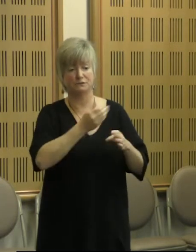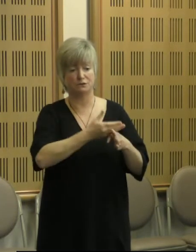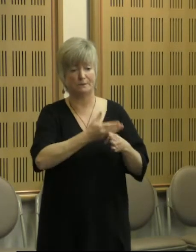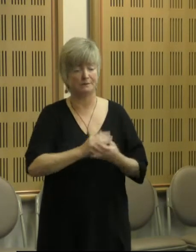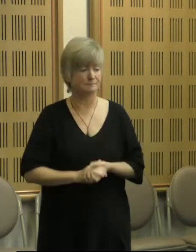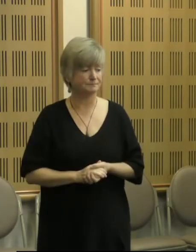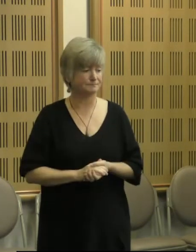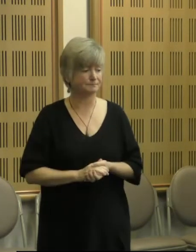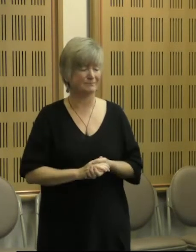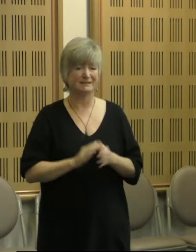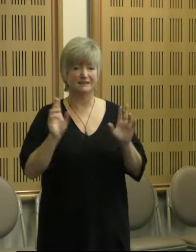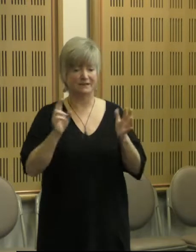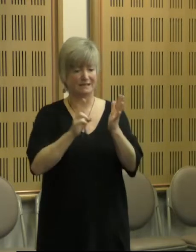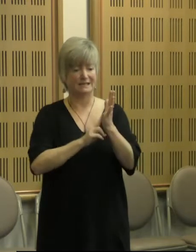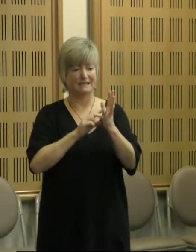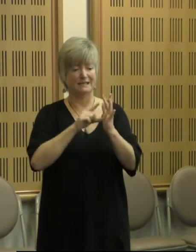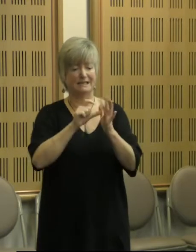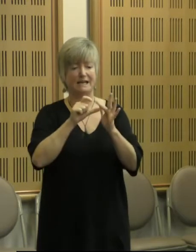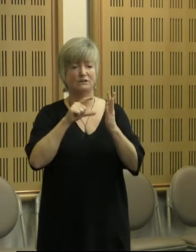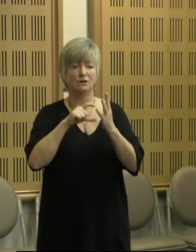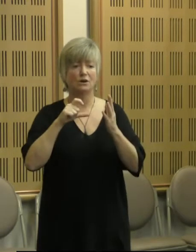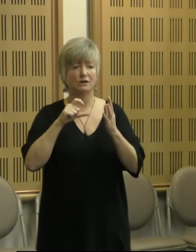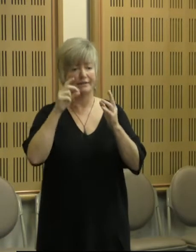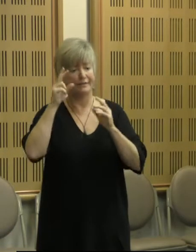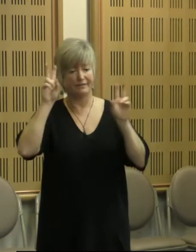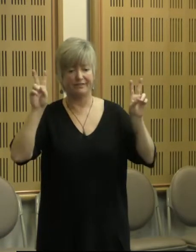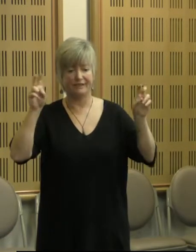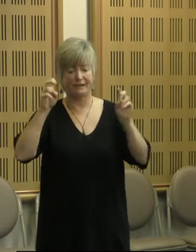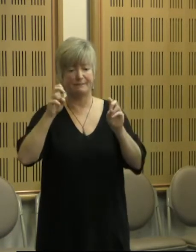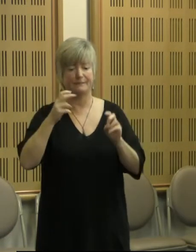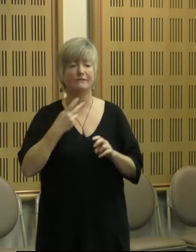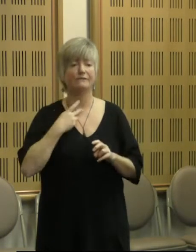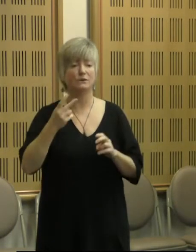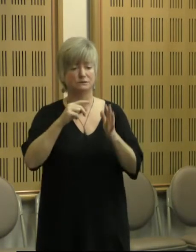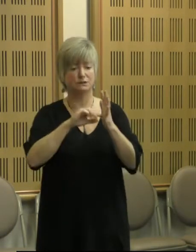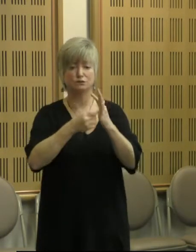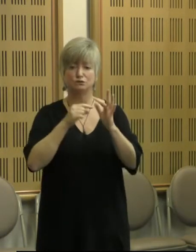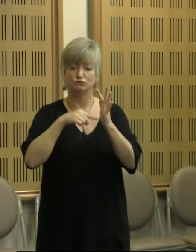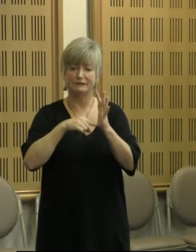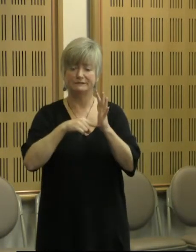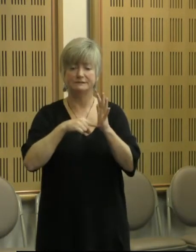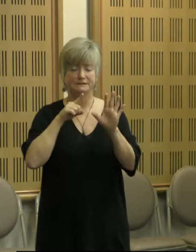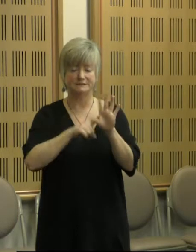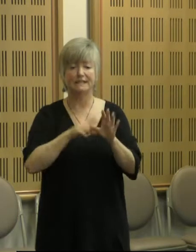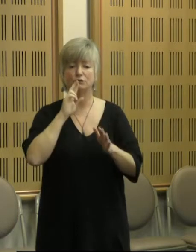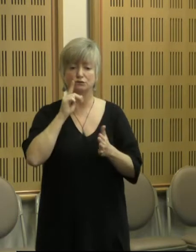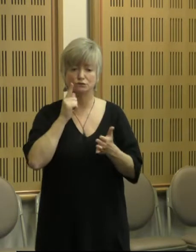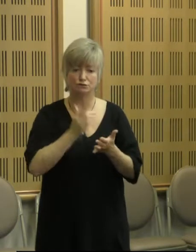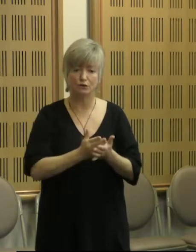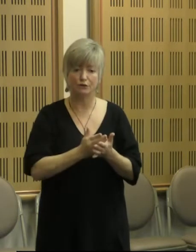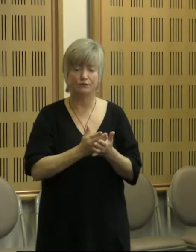The NAIDOC themes of voice, treaty, truth are being realised, and we will, I believe, see a voice to Parliament,